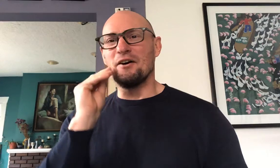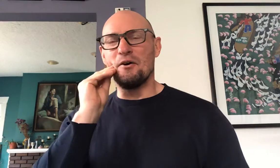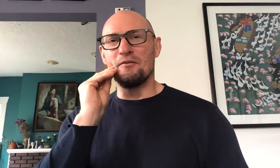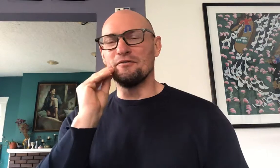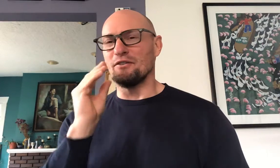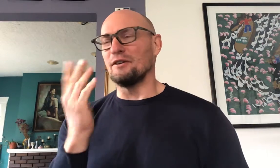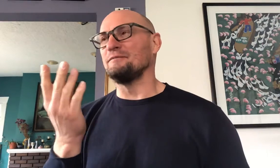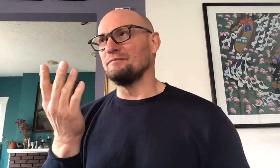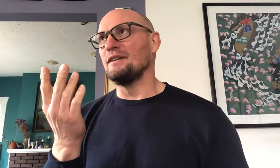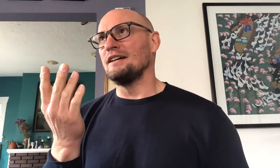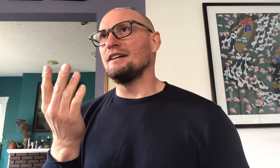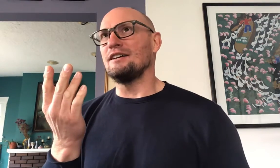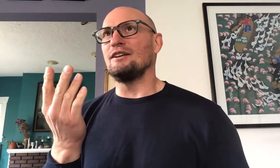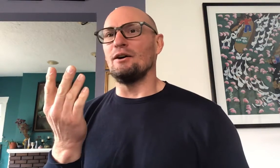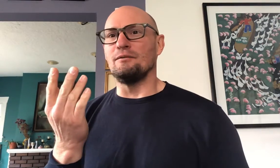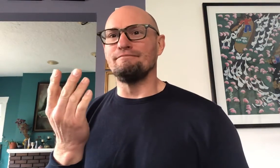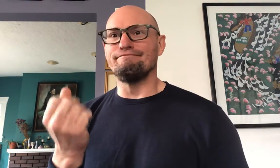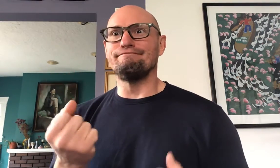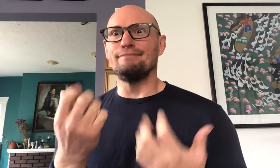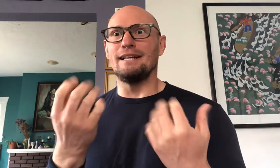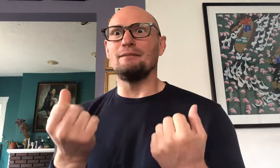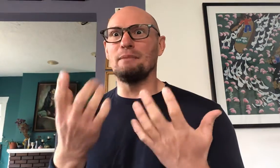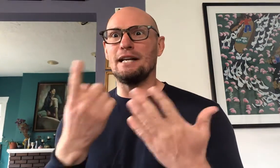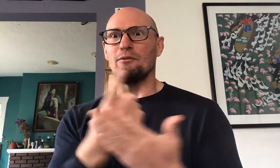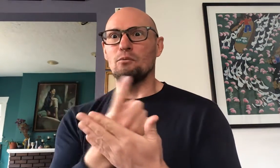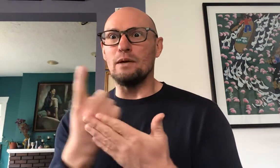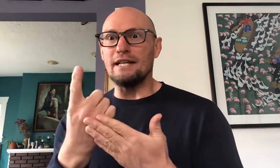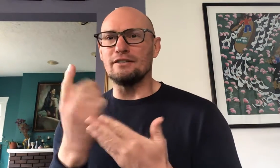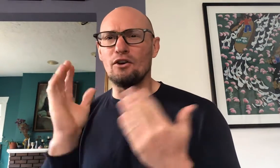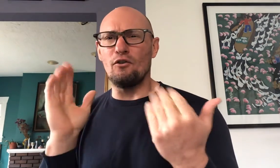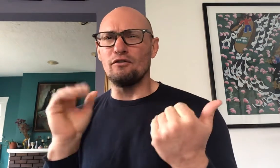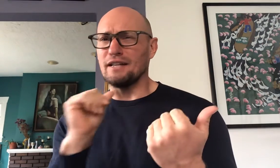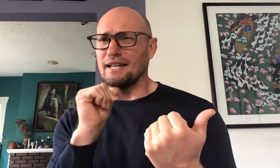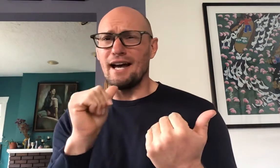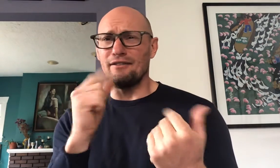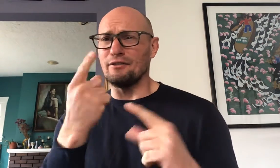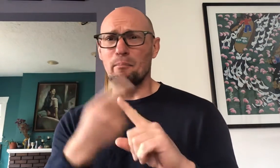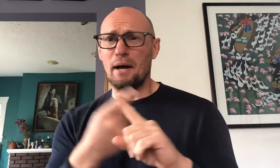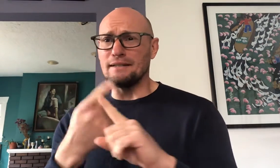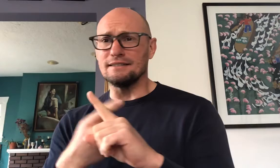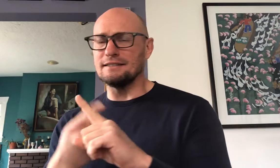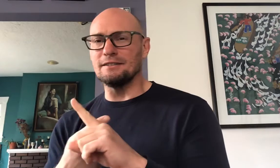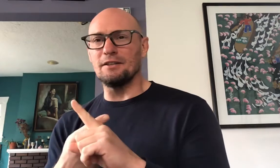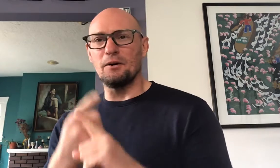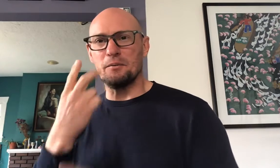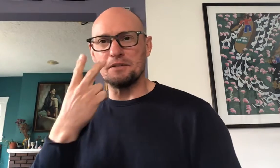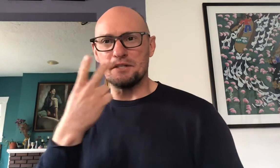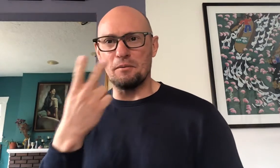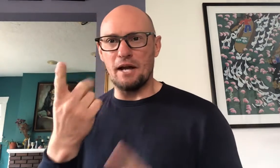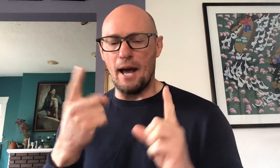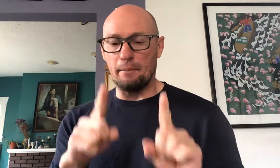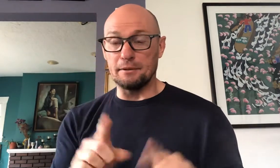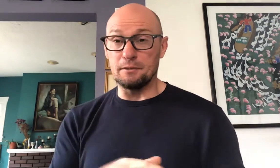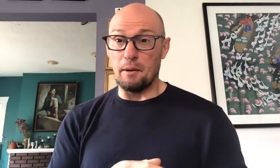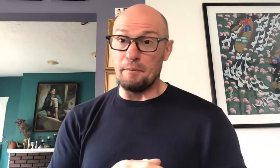home for you know many many weeks hopefully not for months so we'll see what happens but